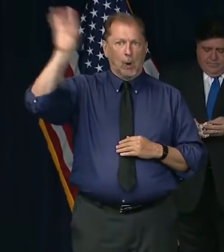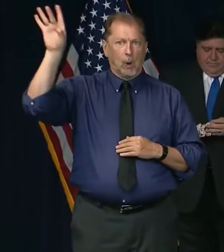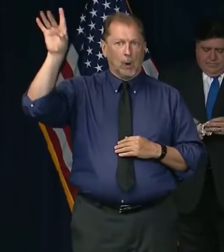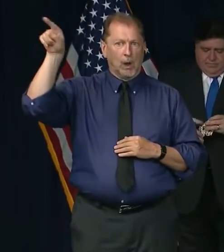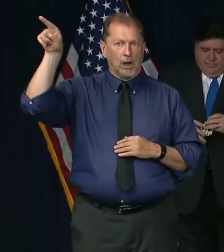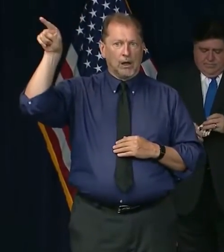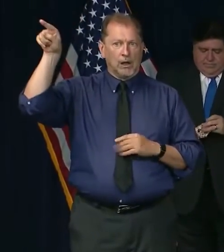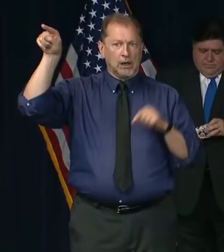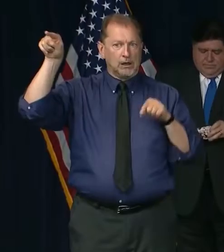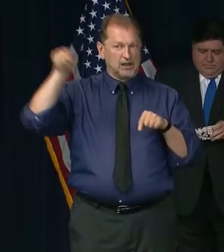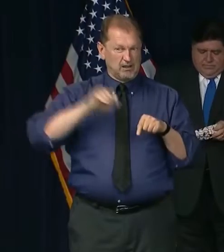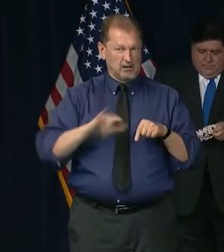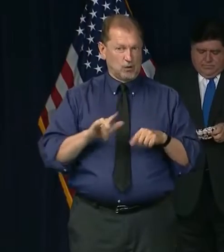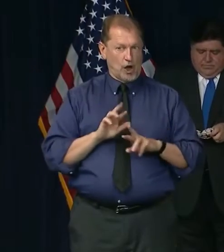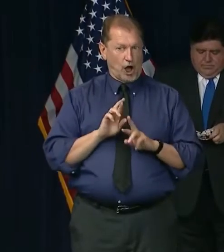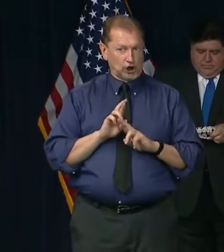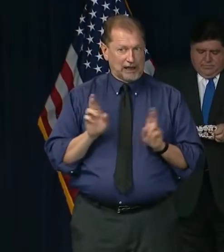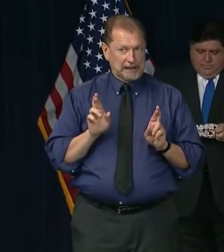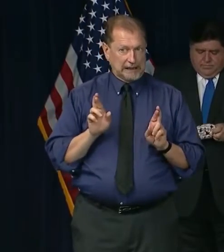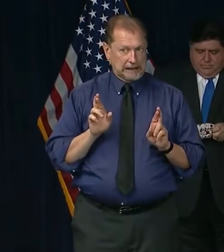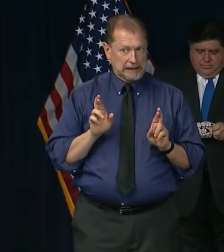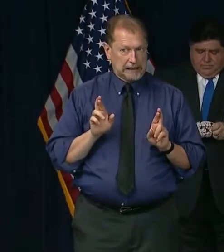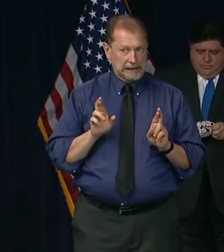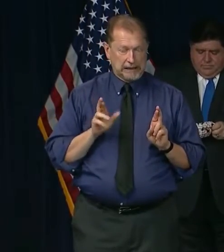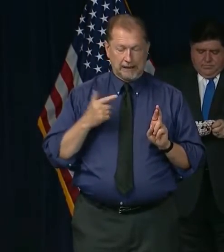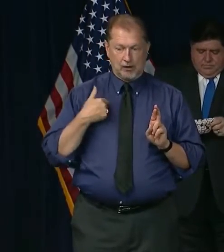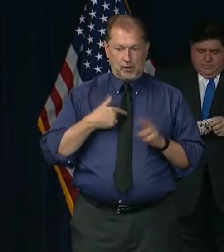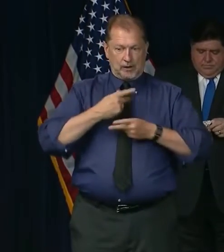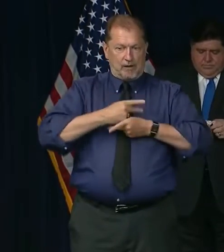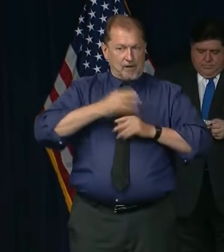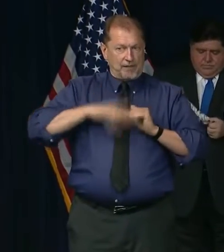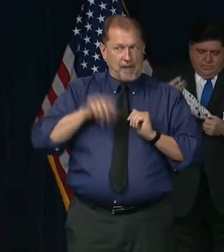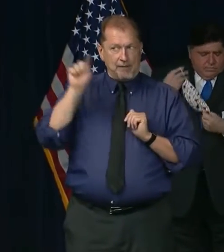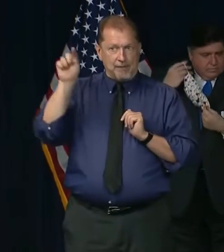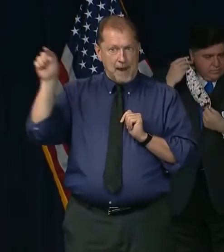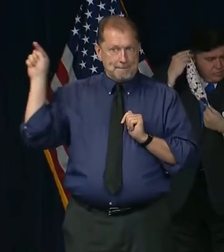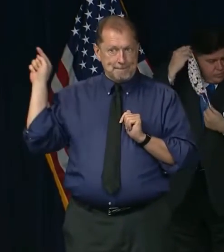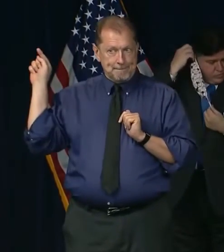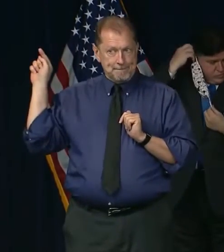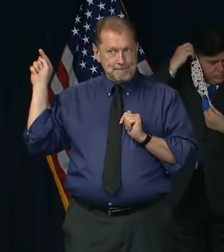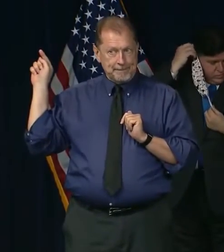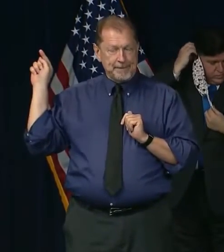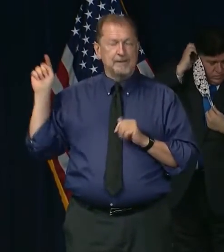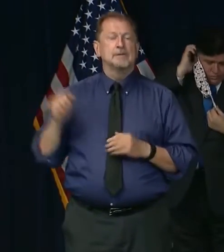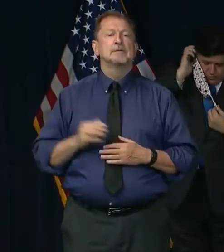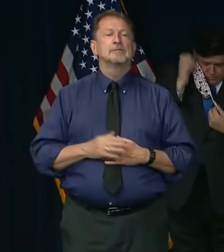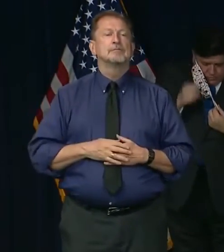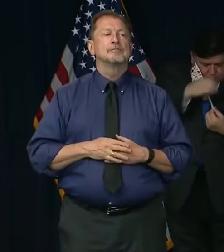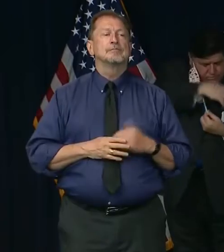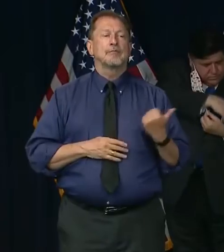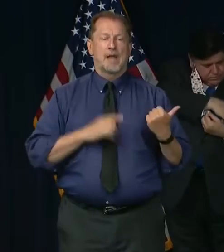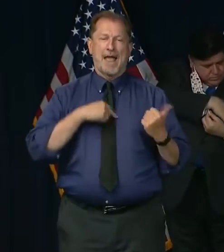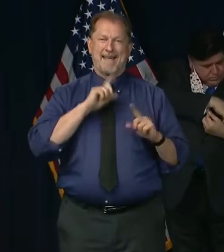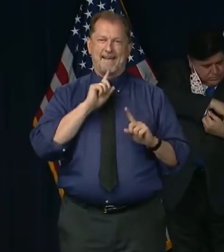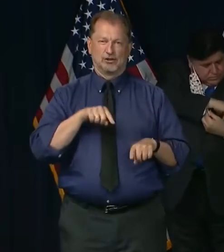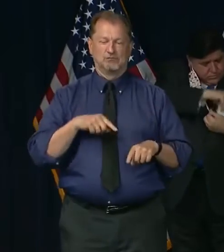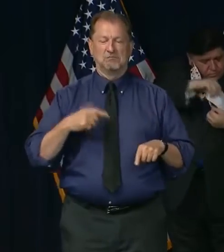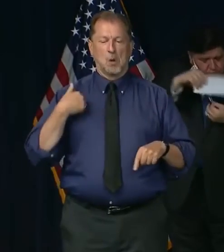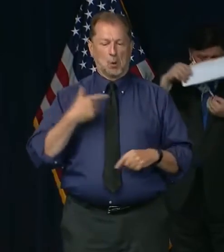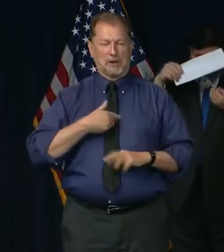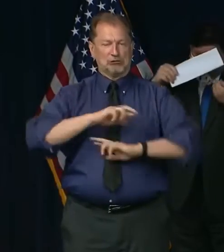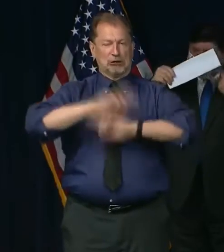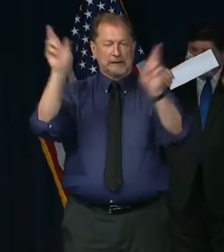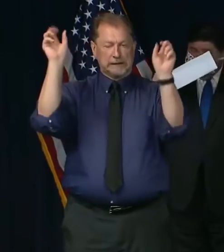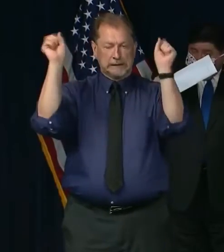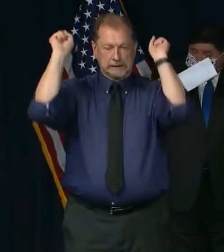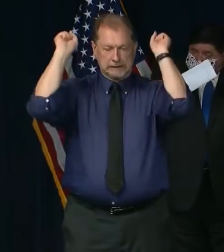Are we ready for this? What are we doing differently than these other states? Yeah, I think that we're ready. I agree